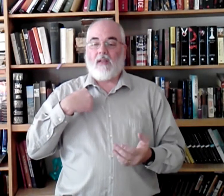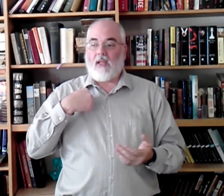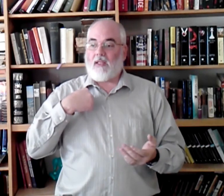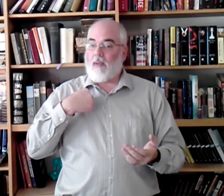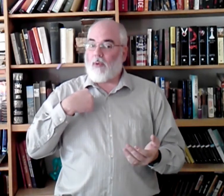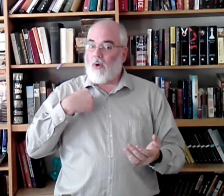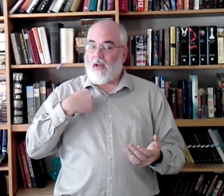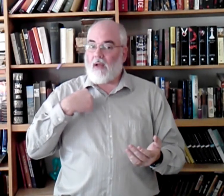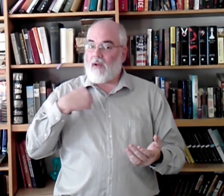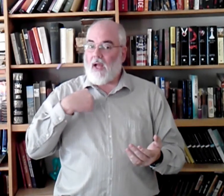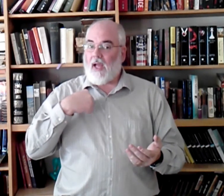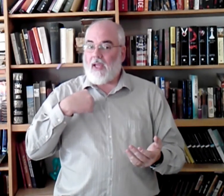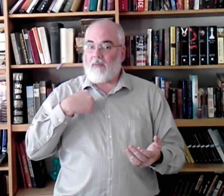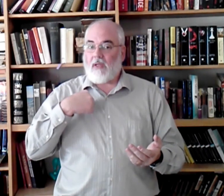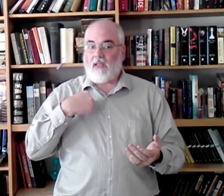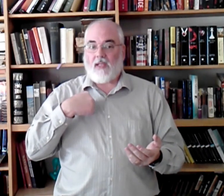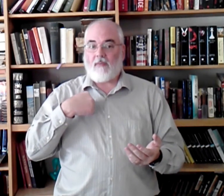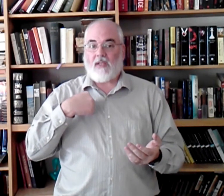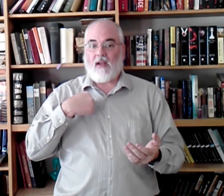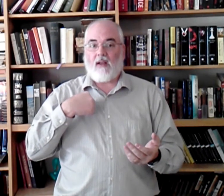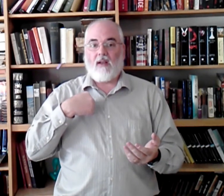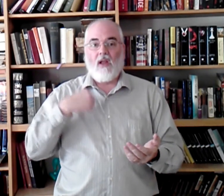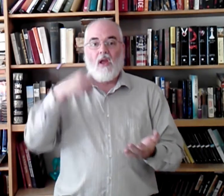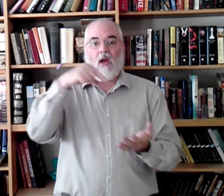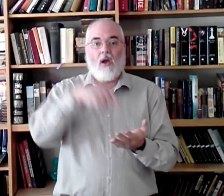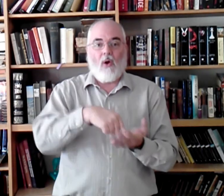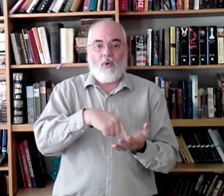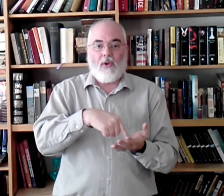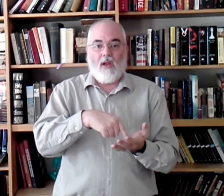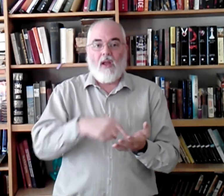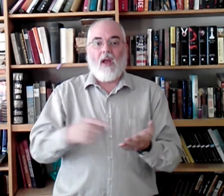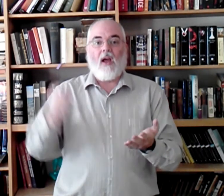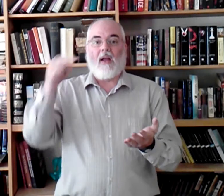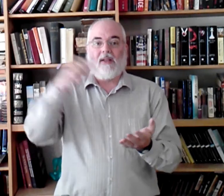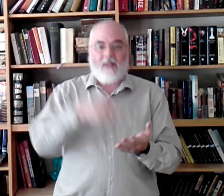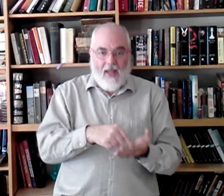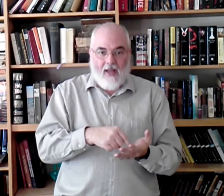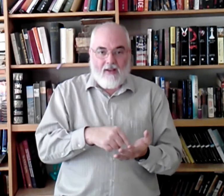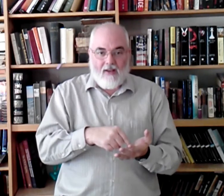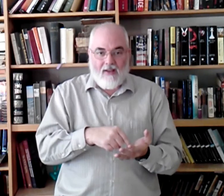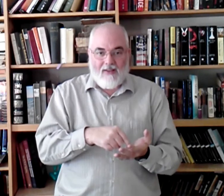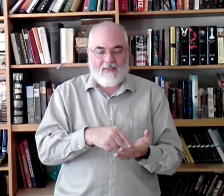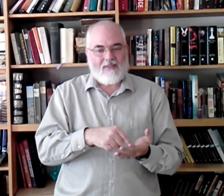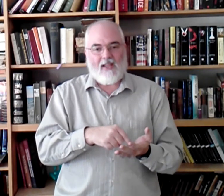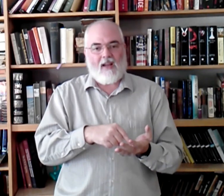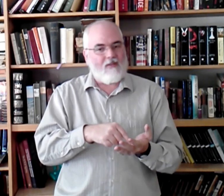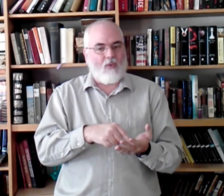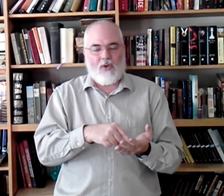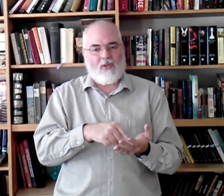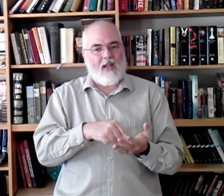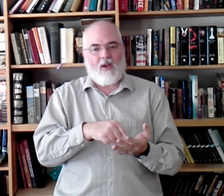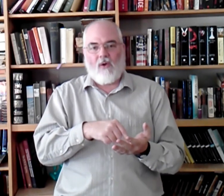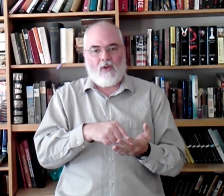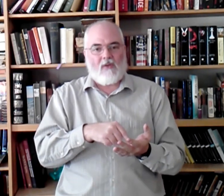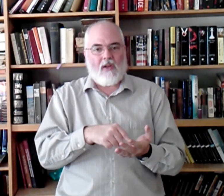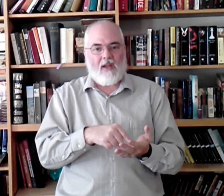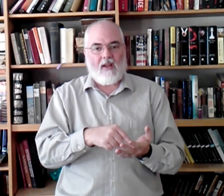Again, that pronoun. I and me. Same sign. Owe. A debt. See, we're using that over and over again.